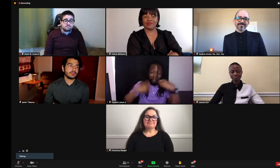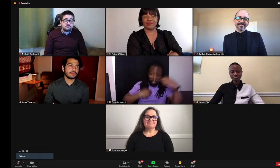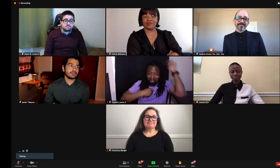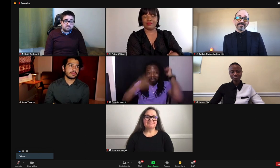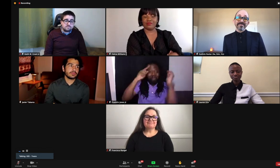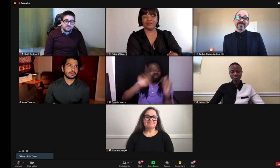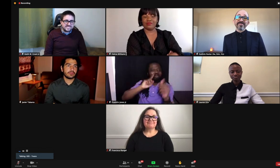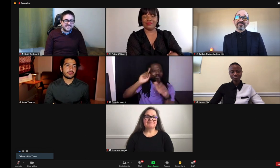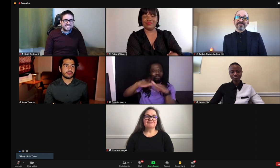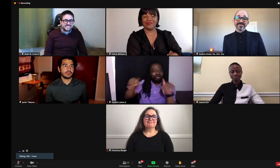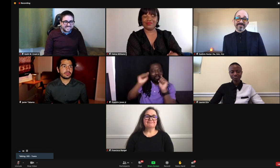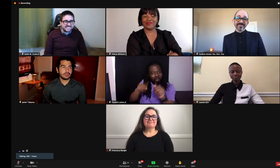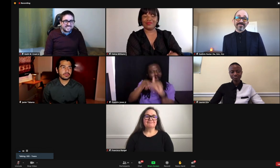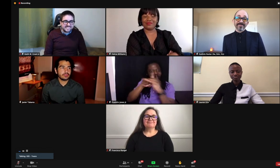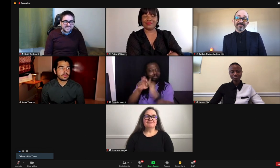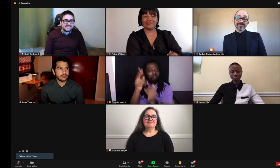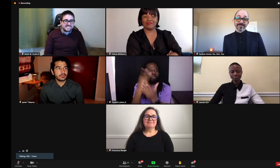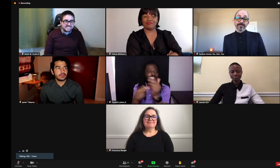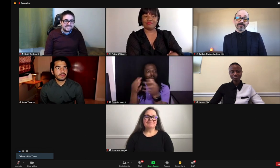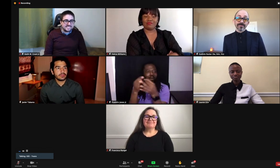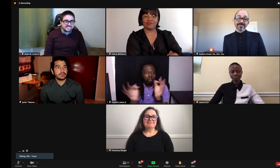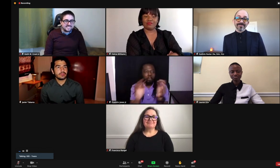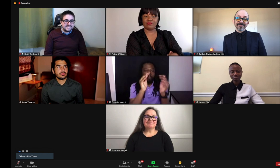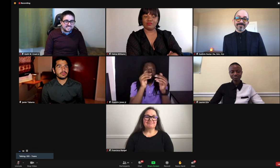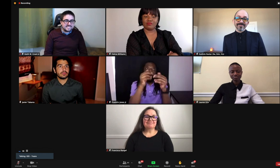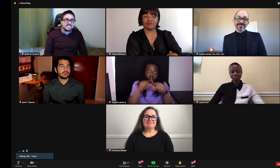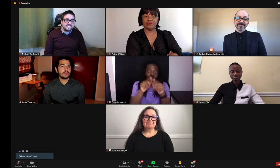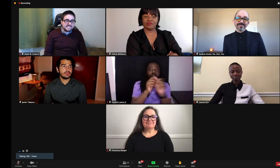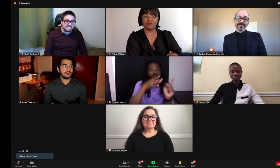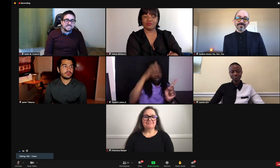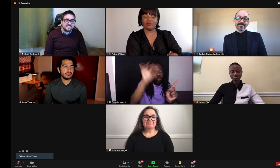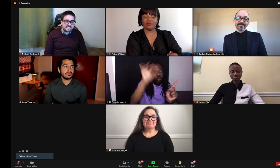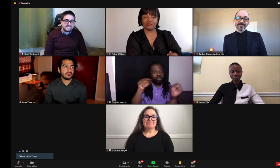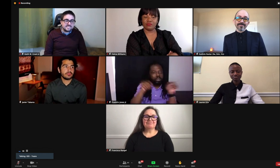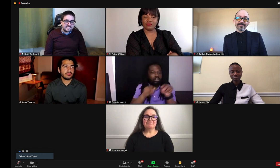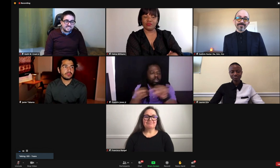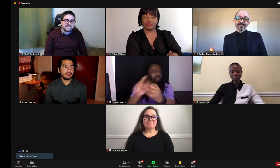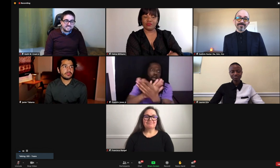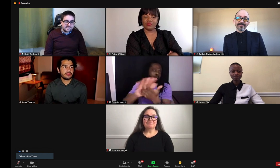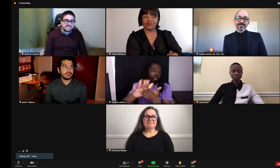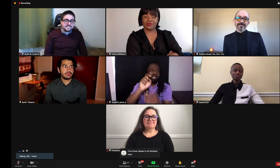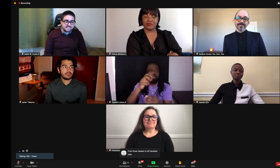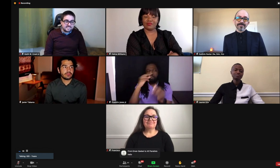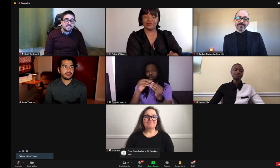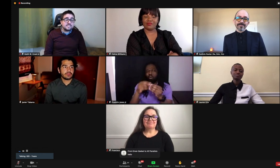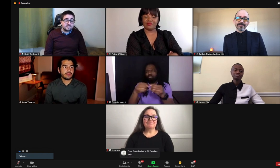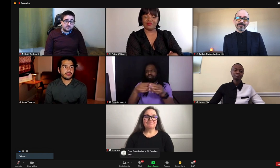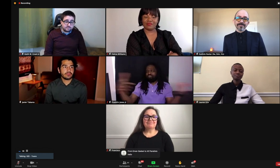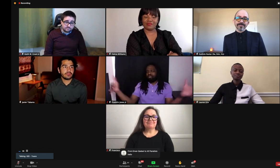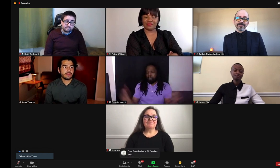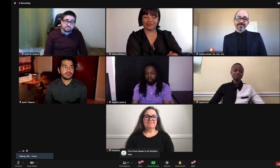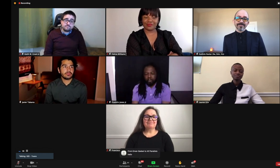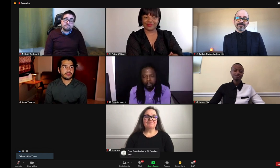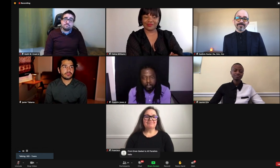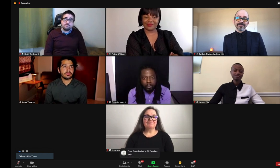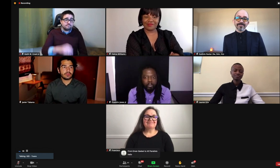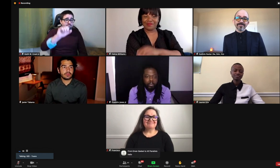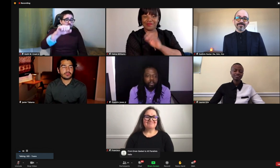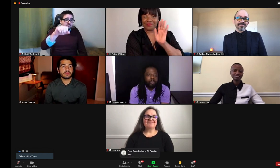make sure that there's an abundance of resources available in which children can access sign language while, you know, doing so with their parents. So we'd love